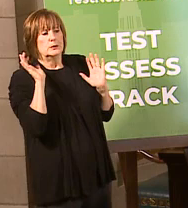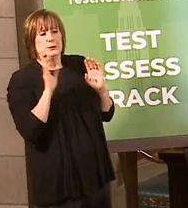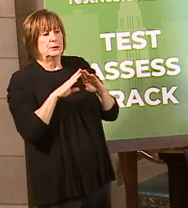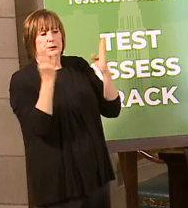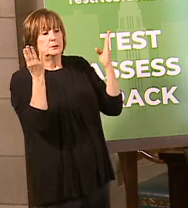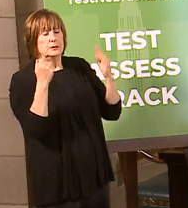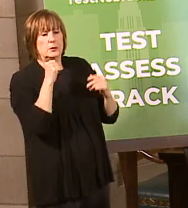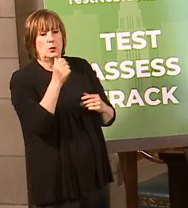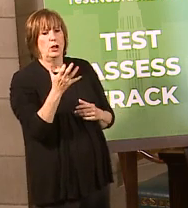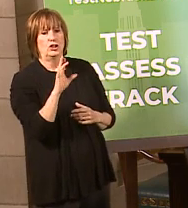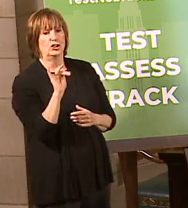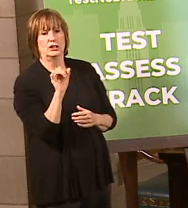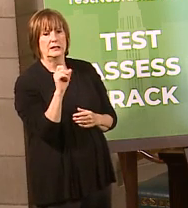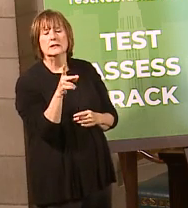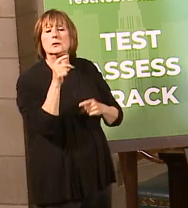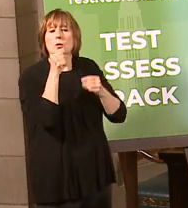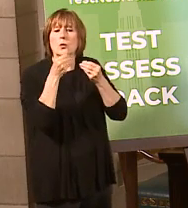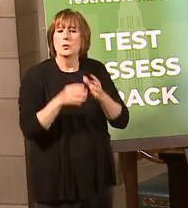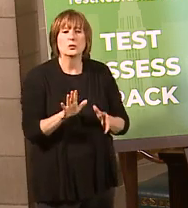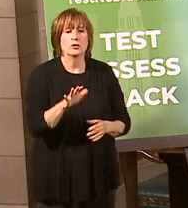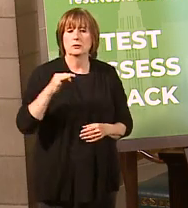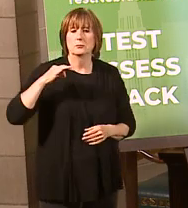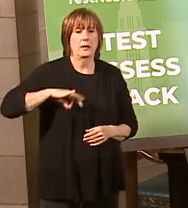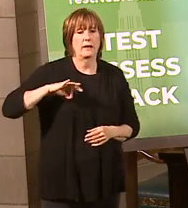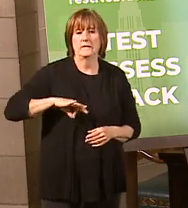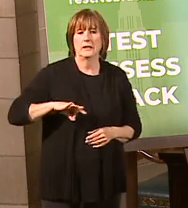lose those benefits if you're self-employed.